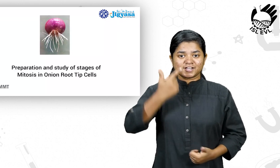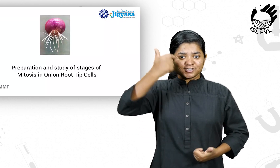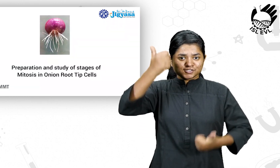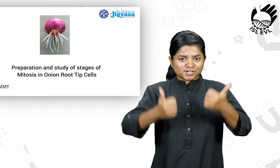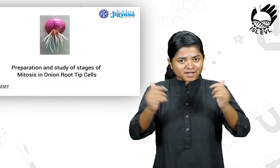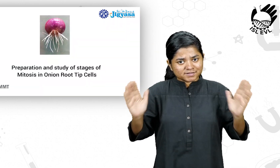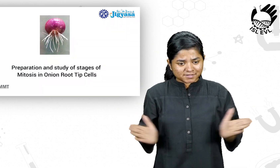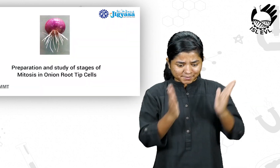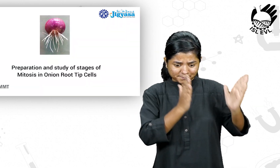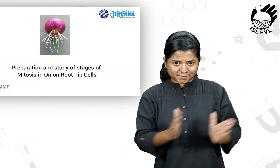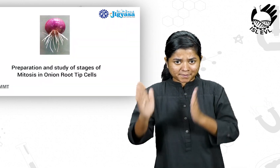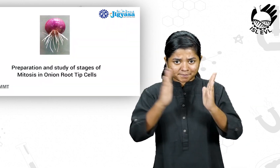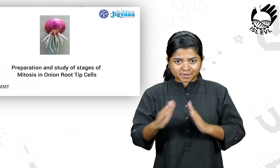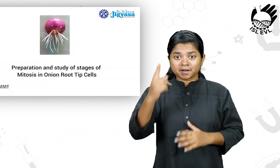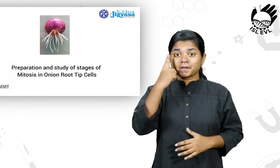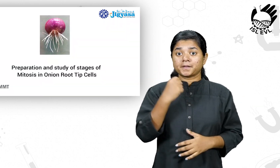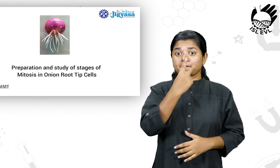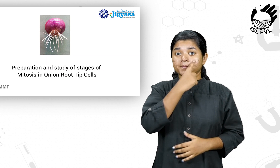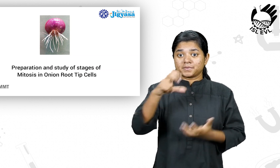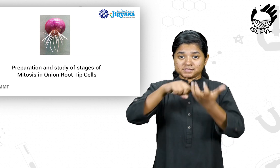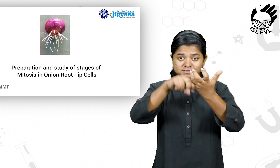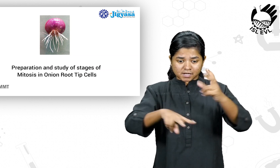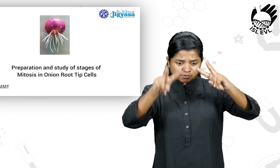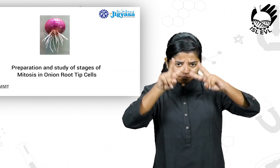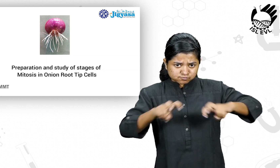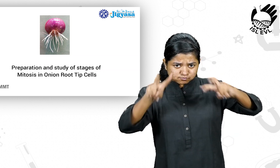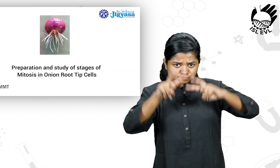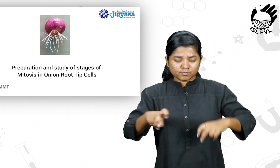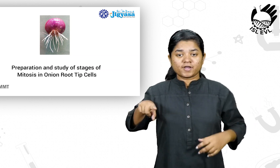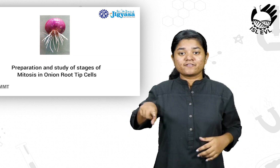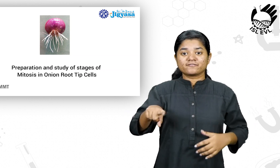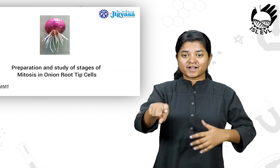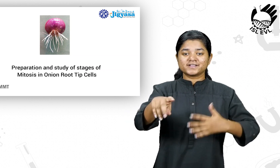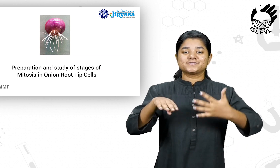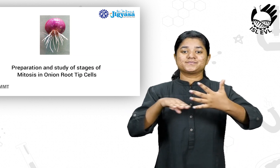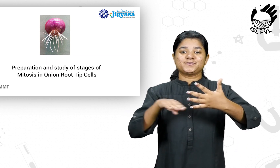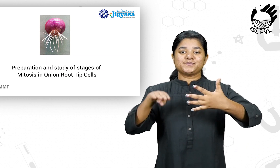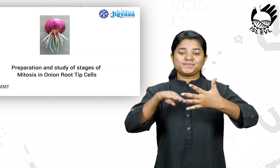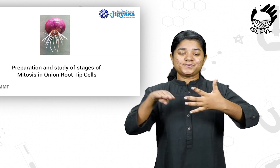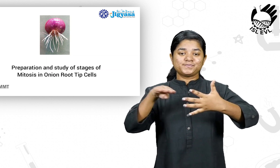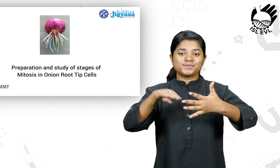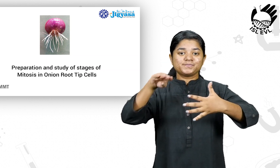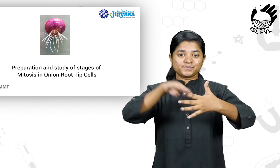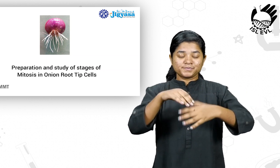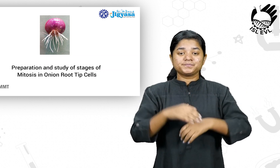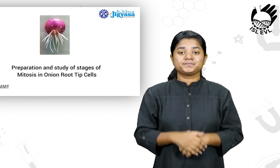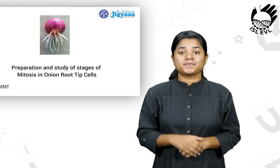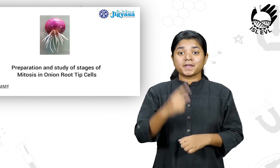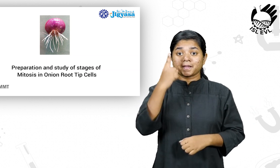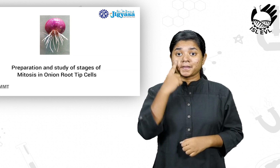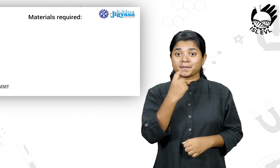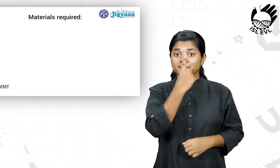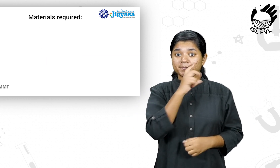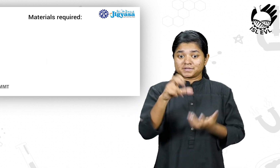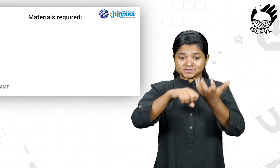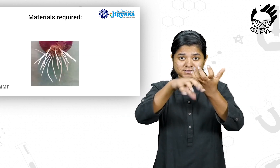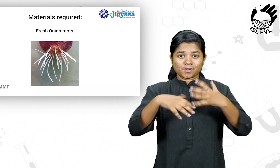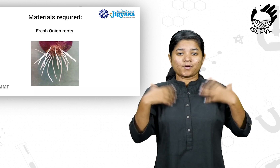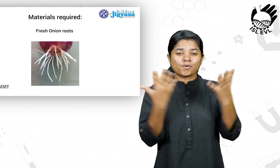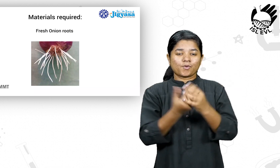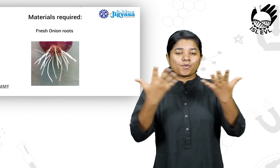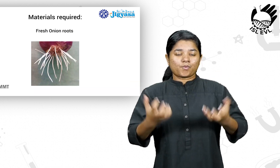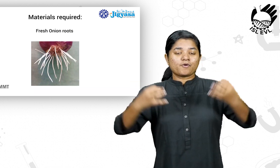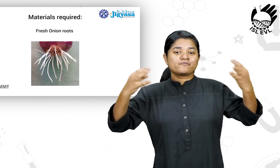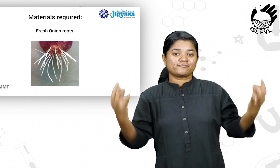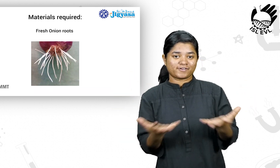This experiment is about the preparation and study of different stages of mitosis in onion root tip cells. For this we need